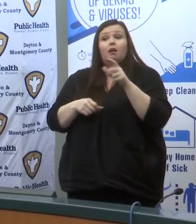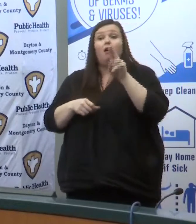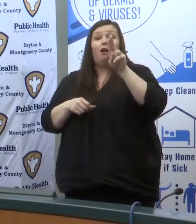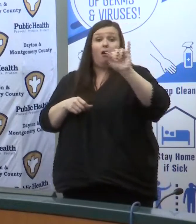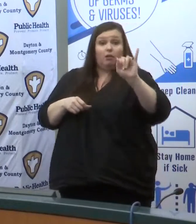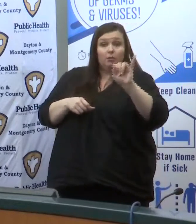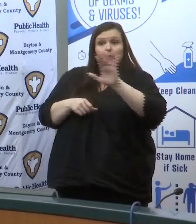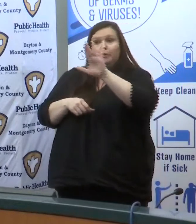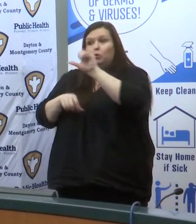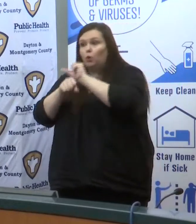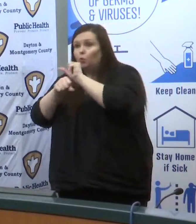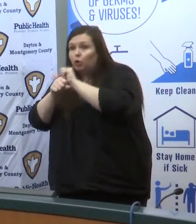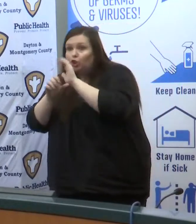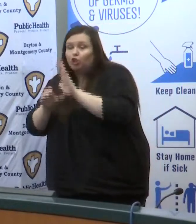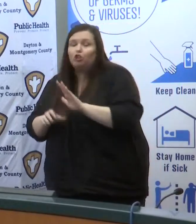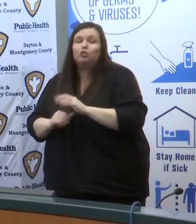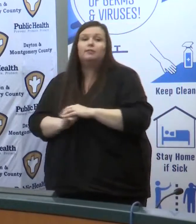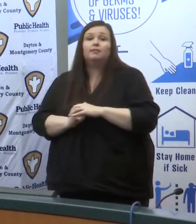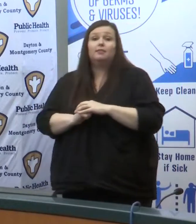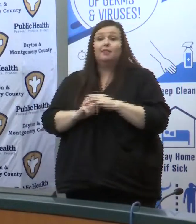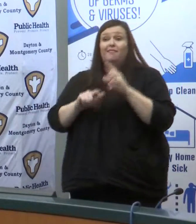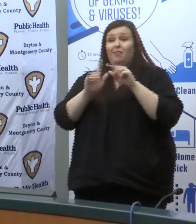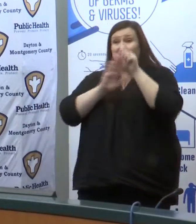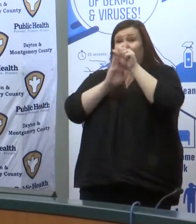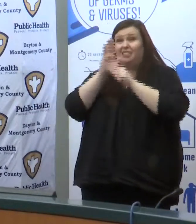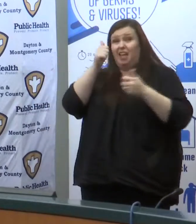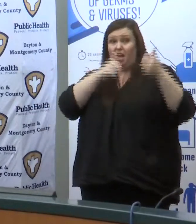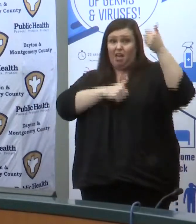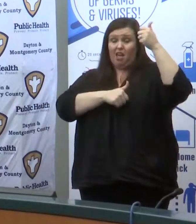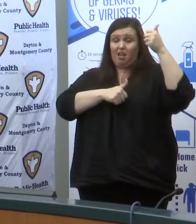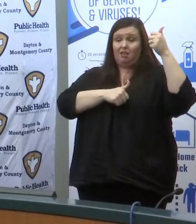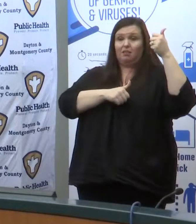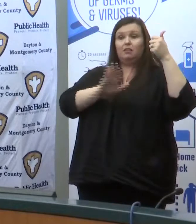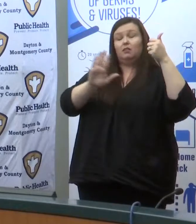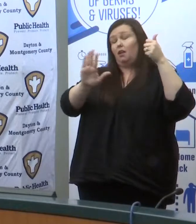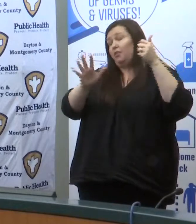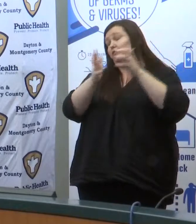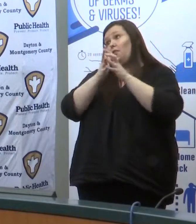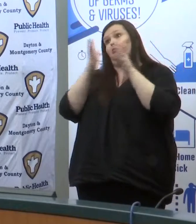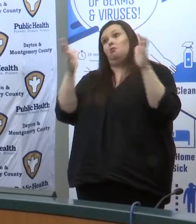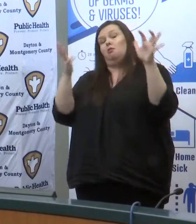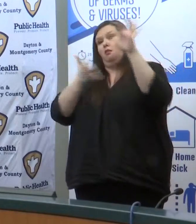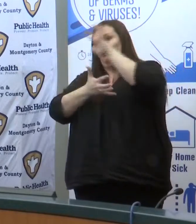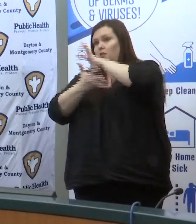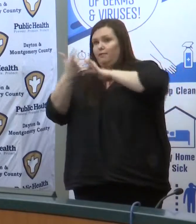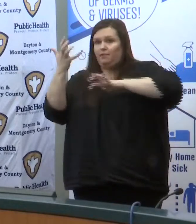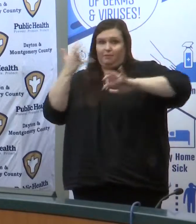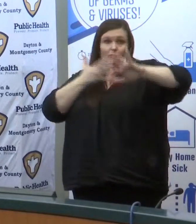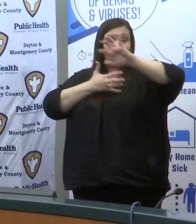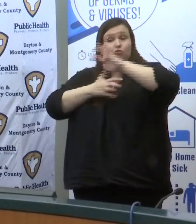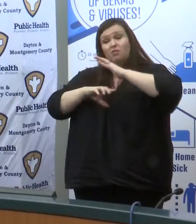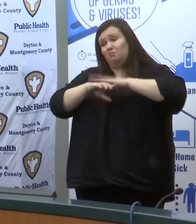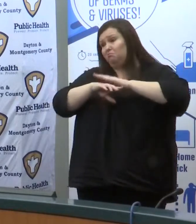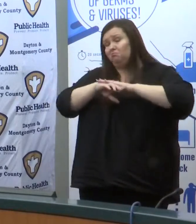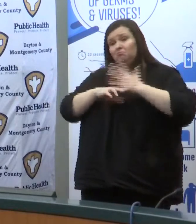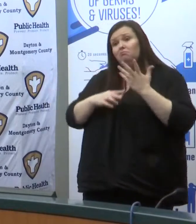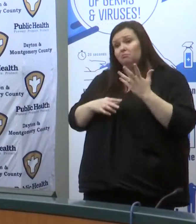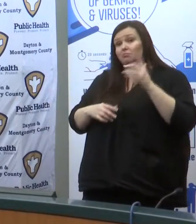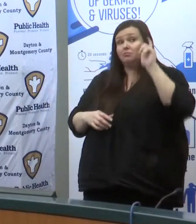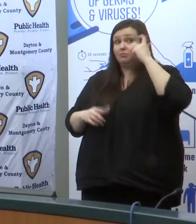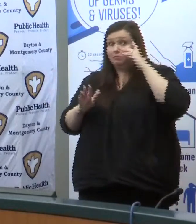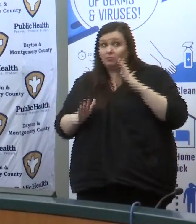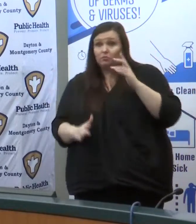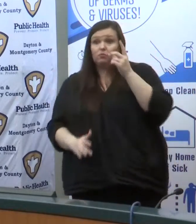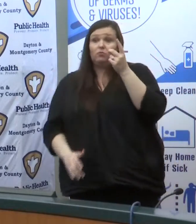and your workers uh from the state perspective i will tell you there's a lot of confusion uh uh i would tell you that the governor